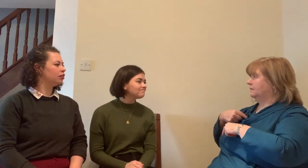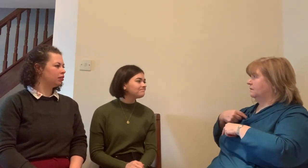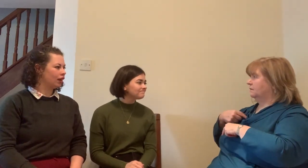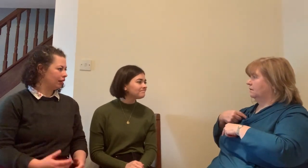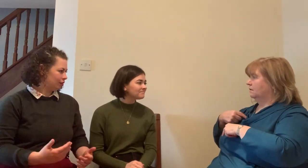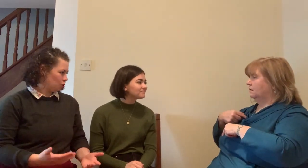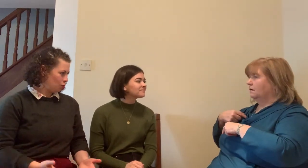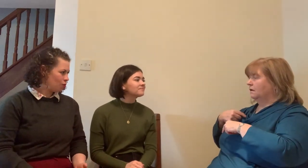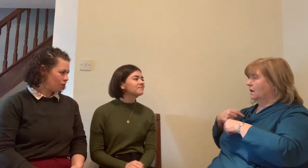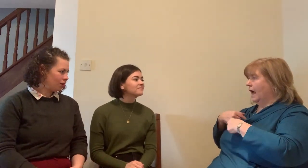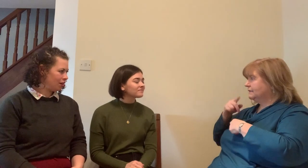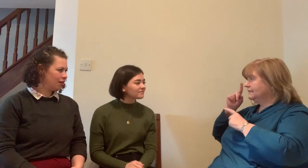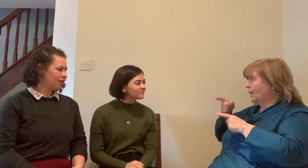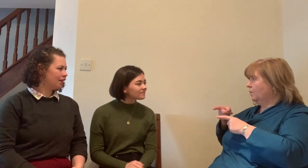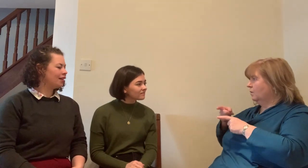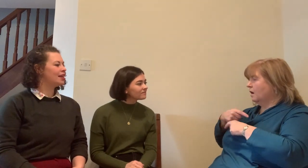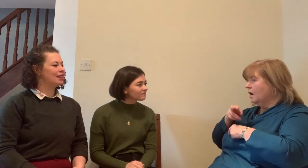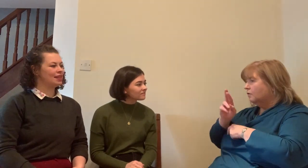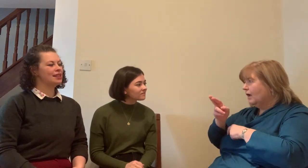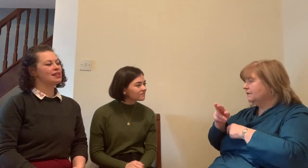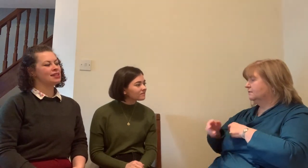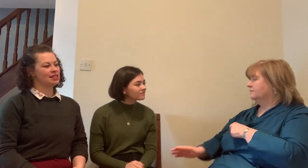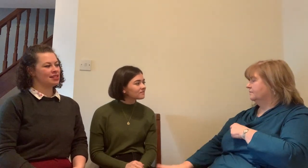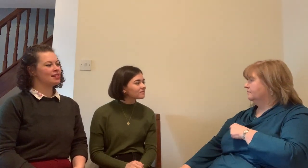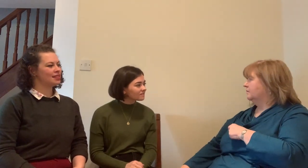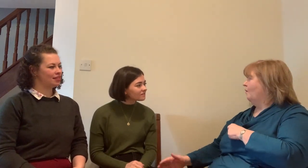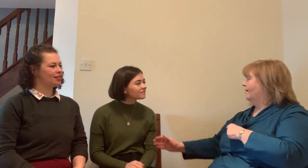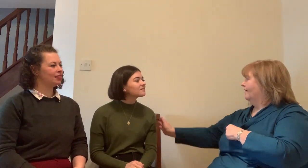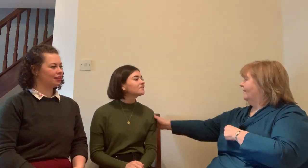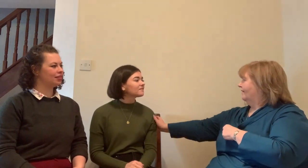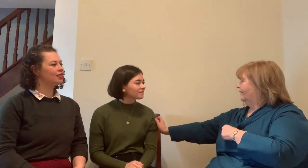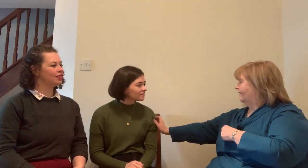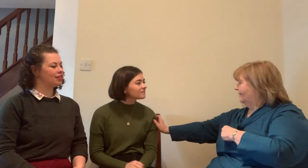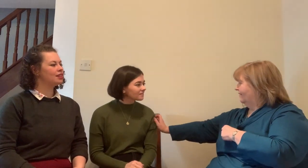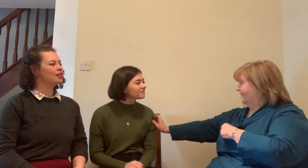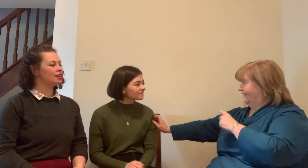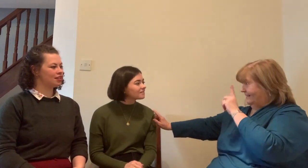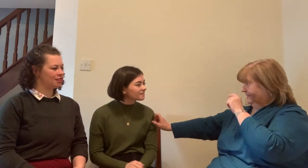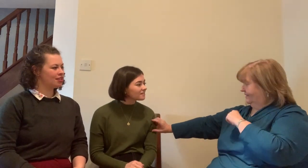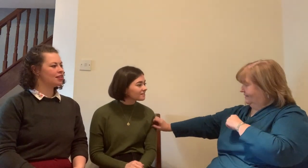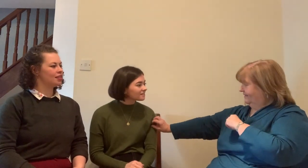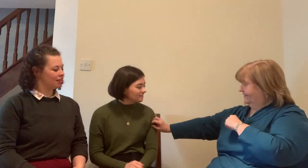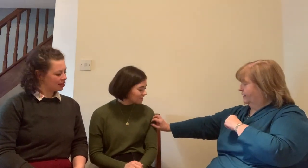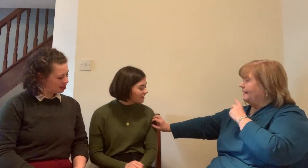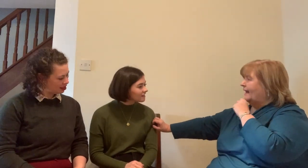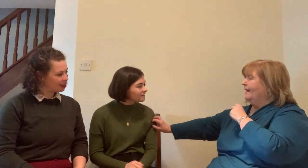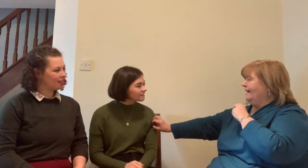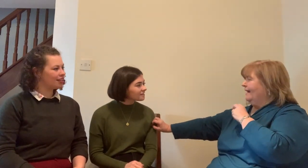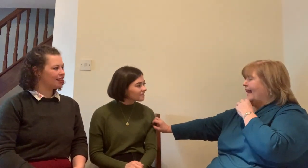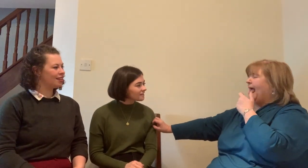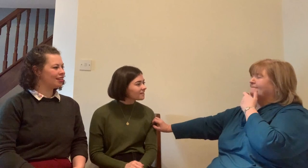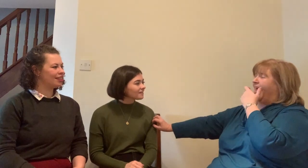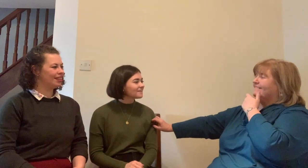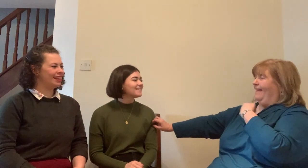that working relationship is so important it isn't I'm better than you scenario and I suppose my plea